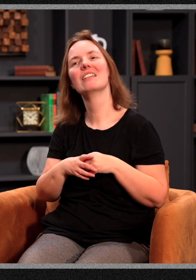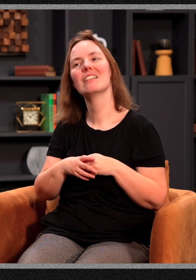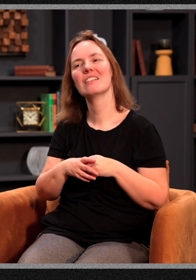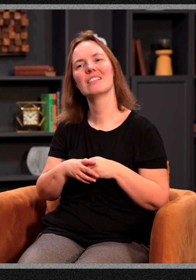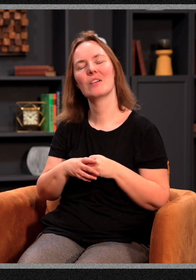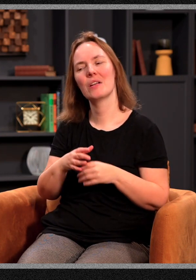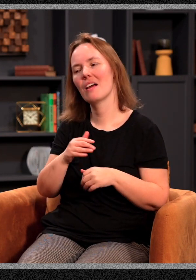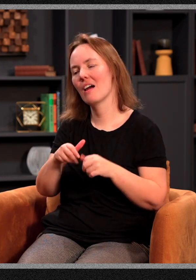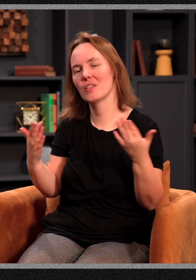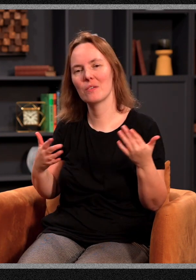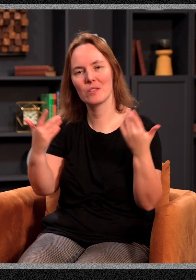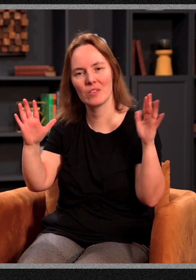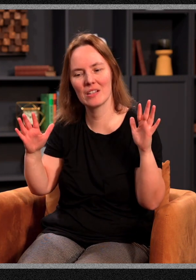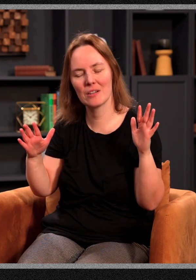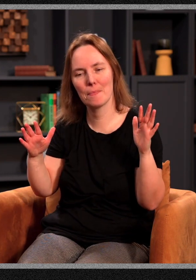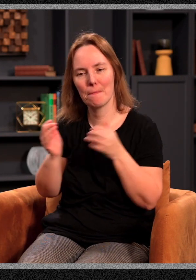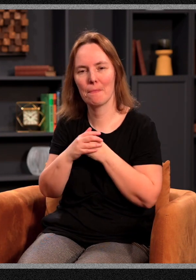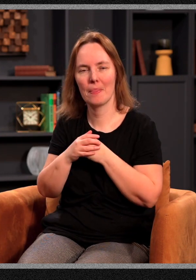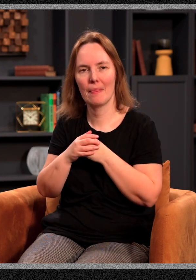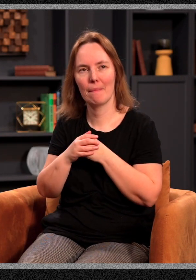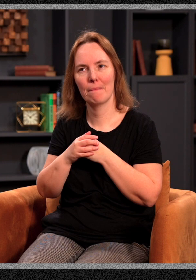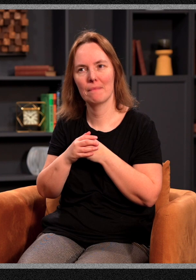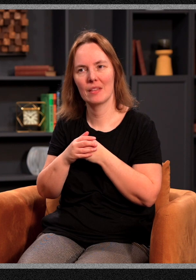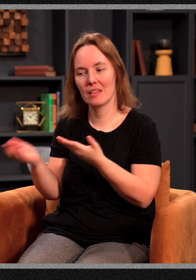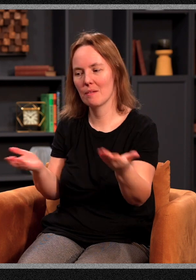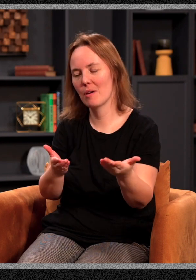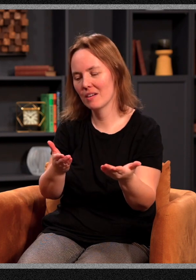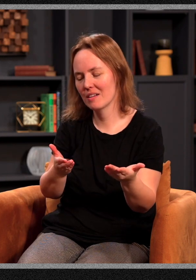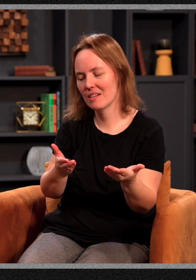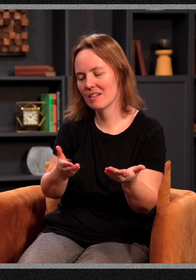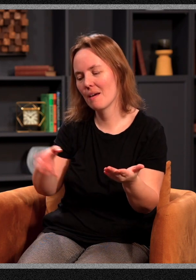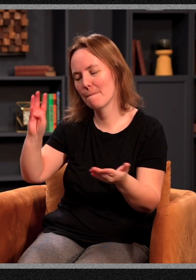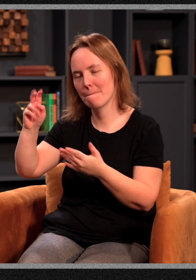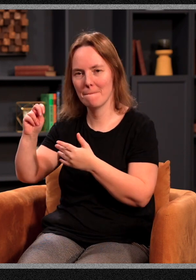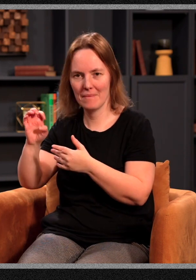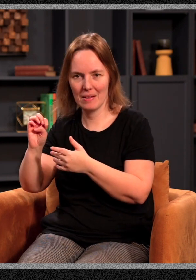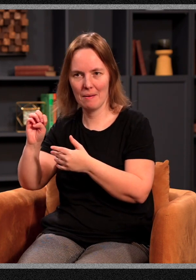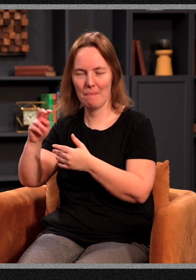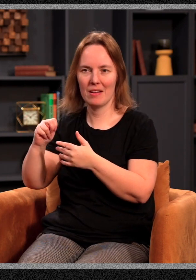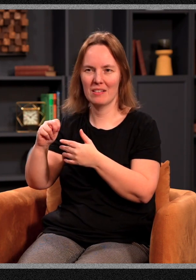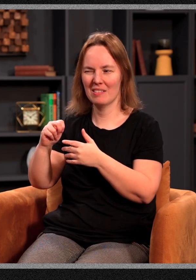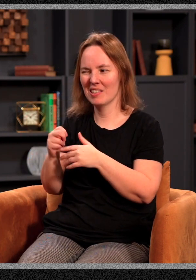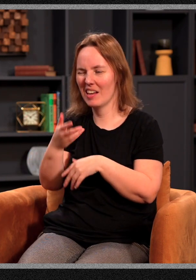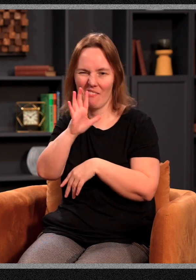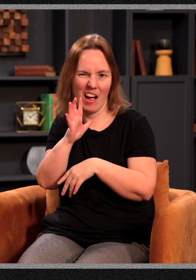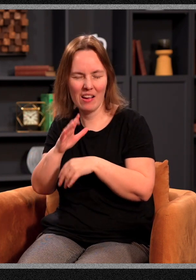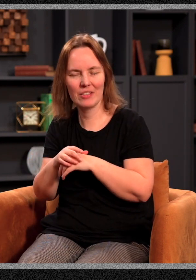when the class was over, they set up their cameras in there and their lights and everything else. And they brought Ben in and they sit Ben beside me. He's like five years old.